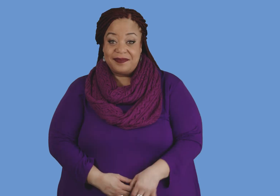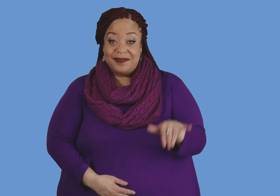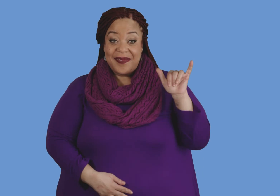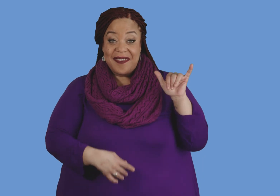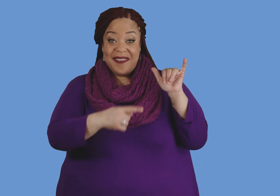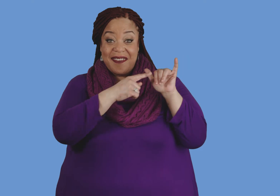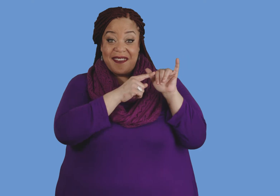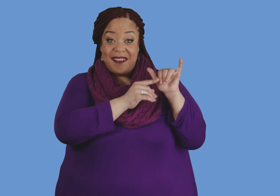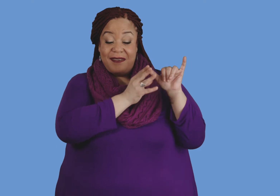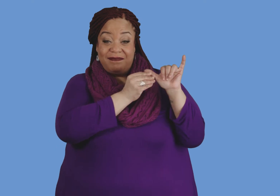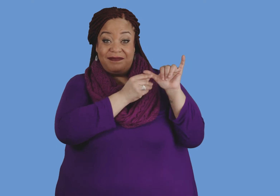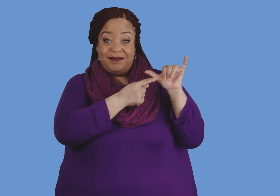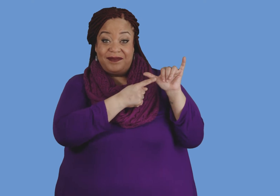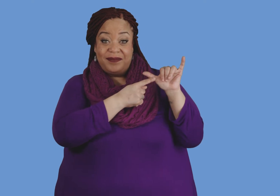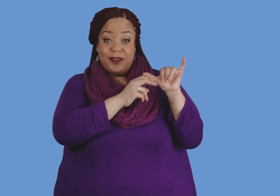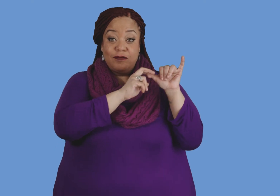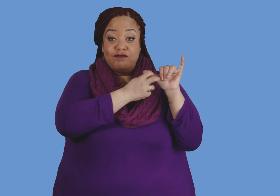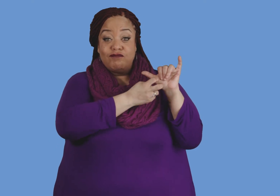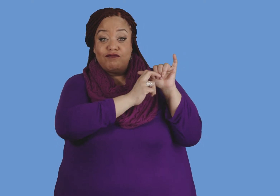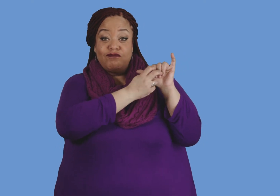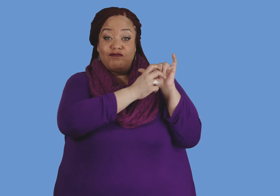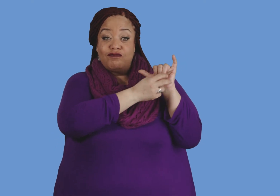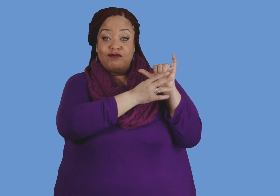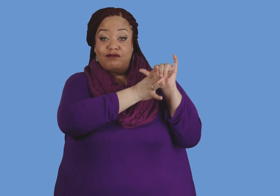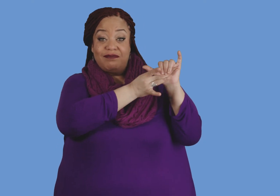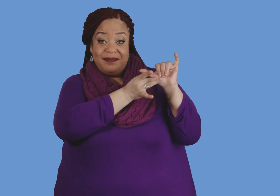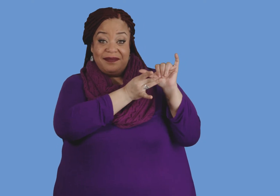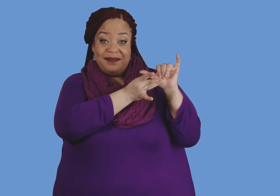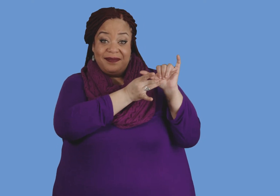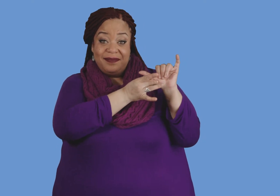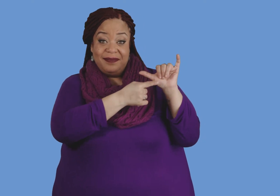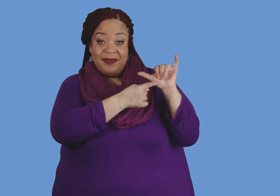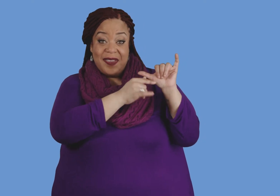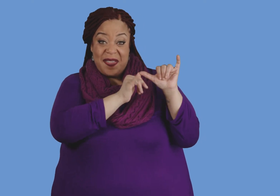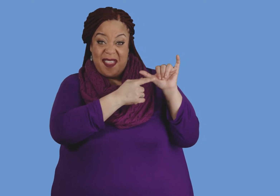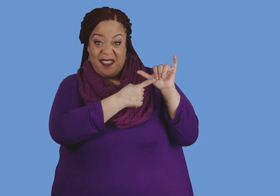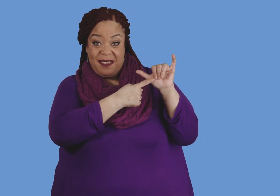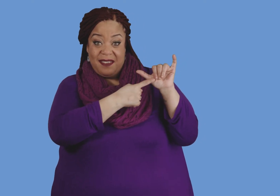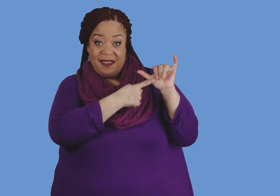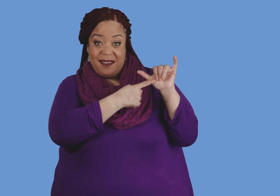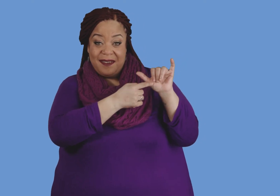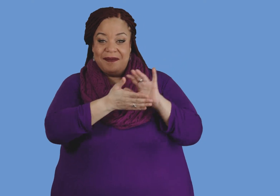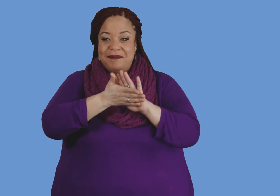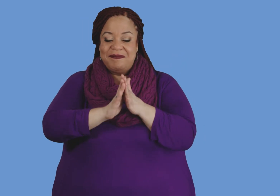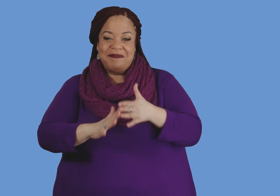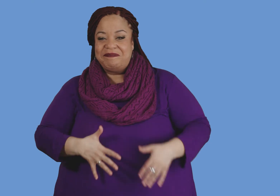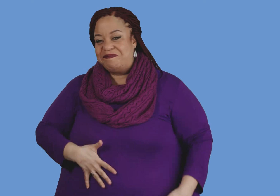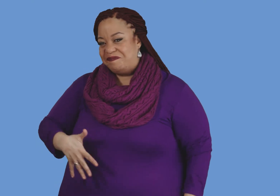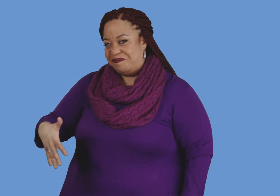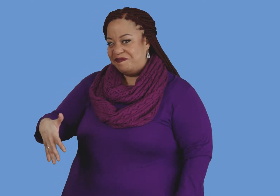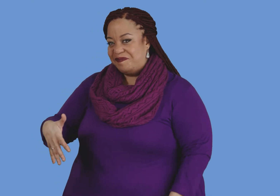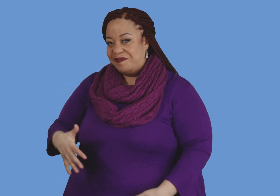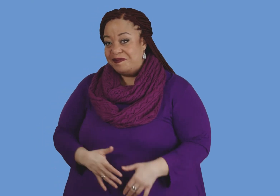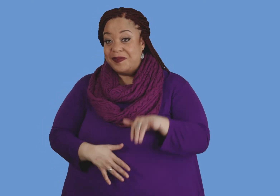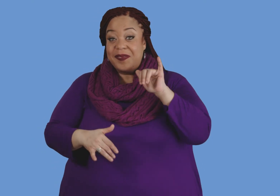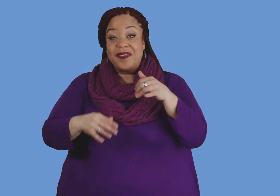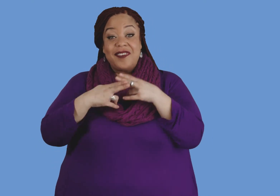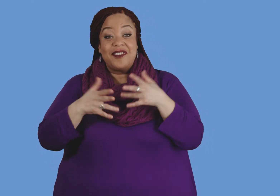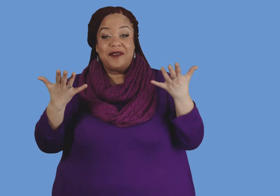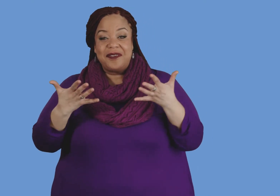If the ball of cells attaches to the spongy uterine lining, pregnancy officially begins. This is